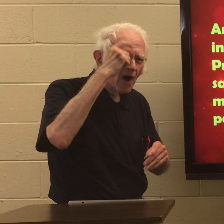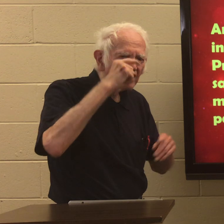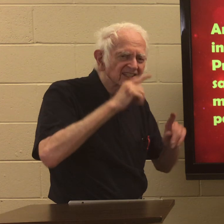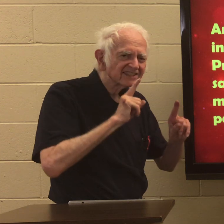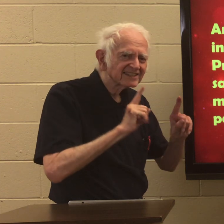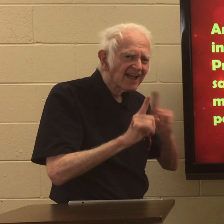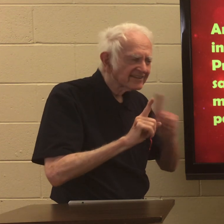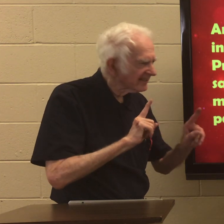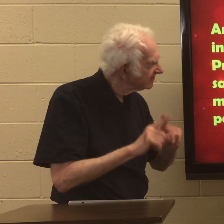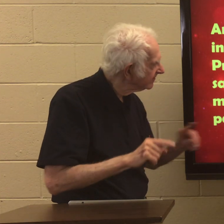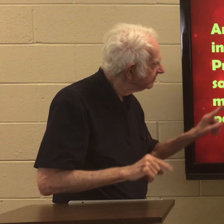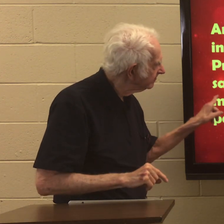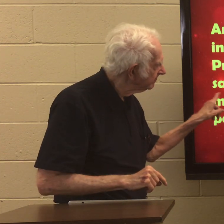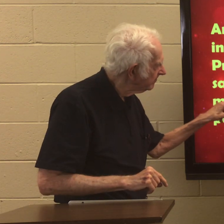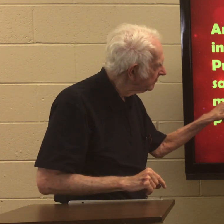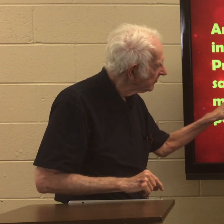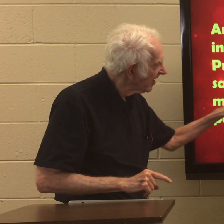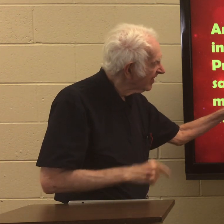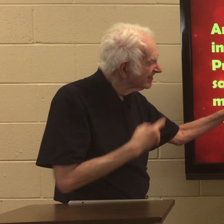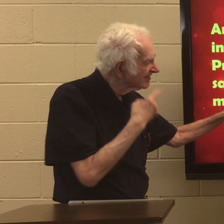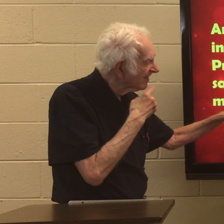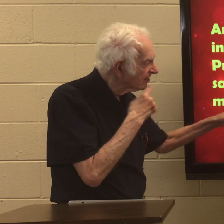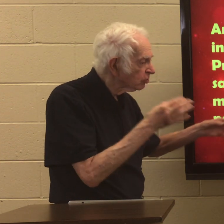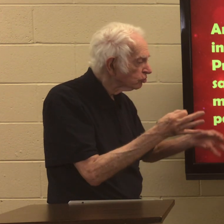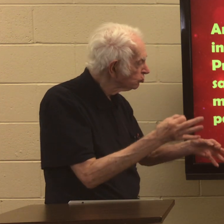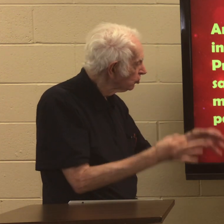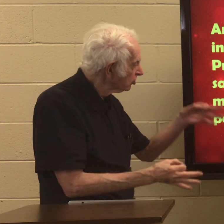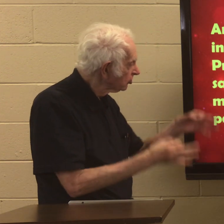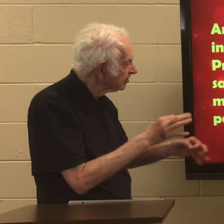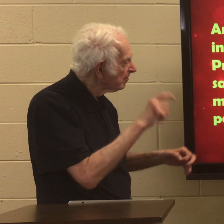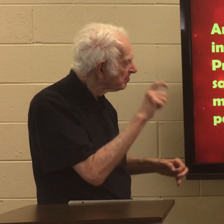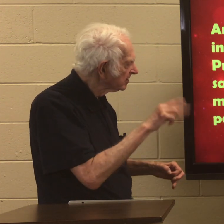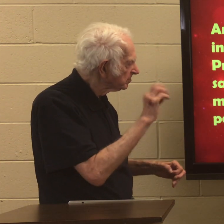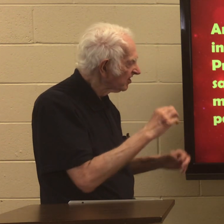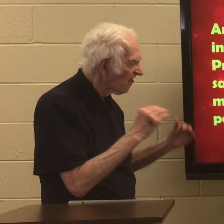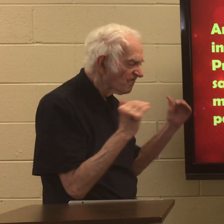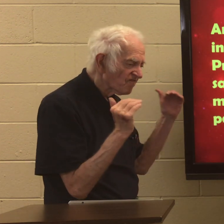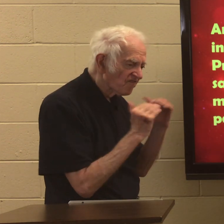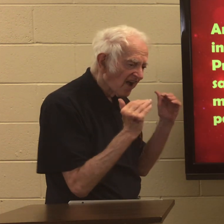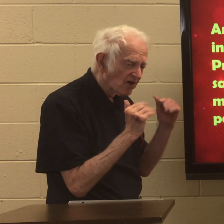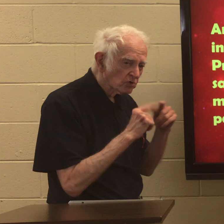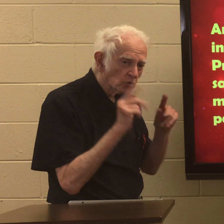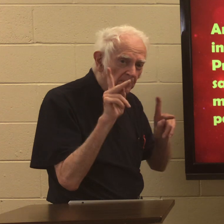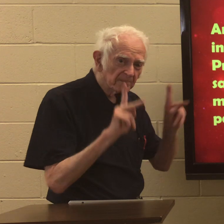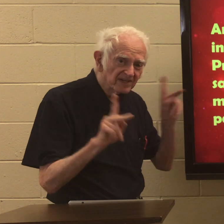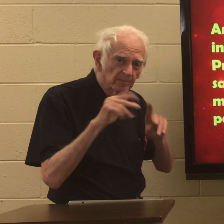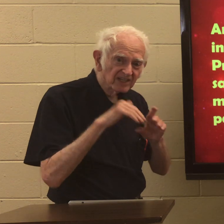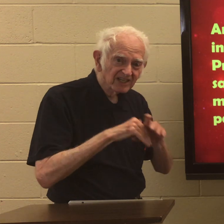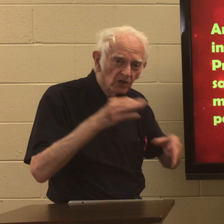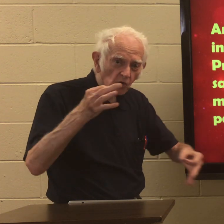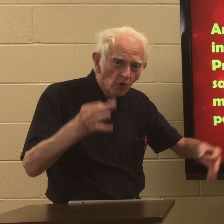means wise sayings, said judges must be fair to people in court.